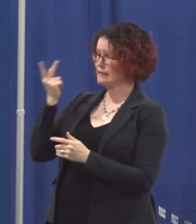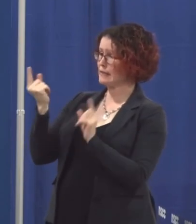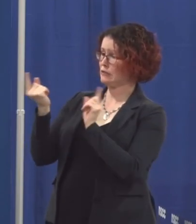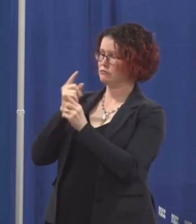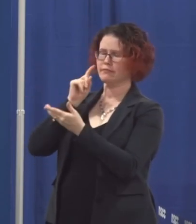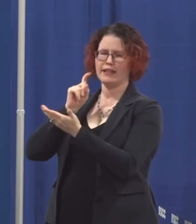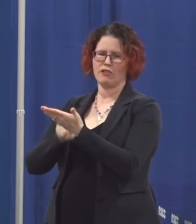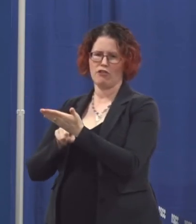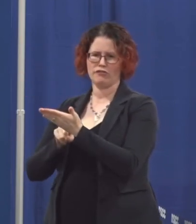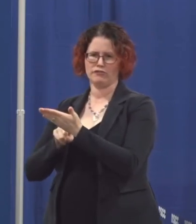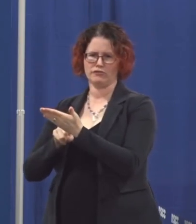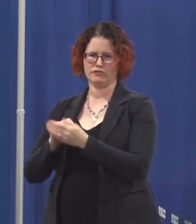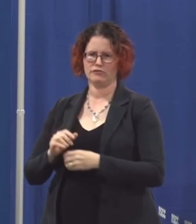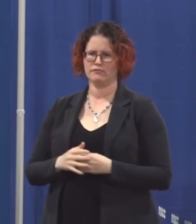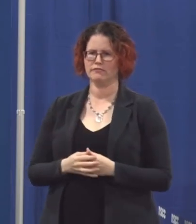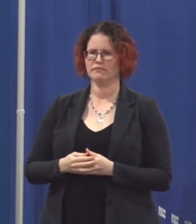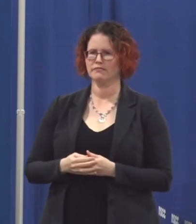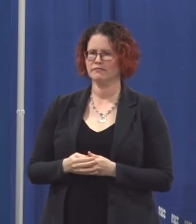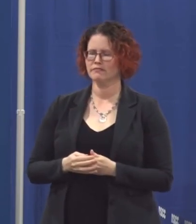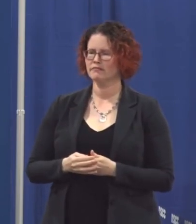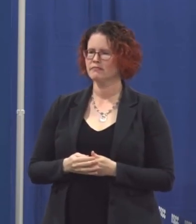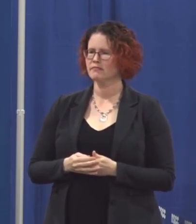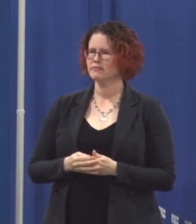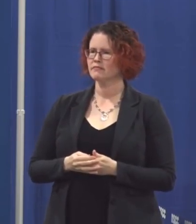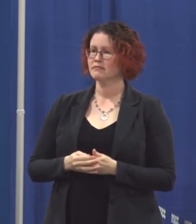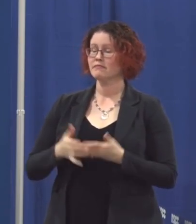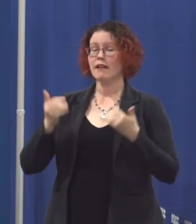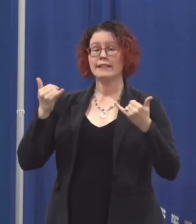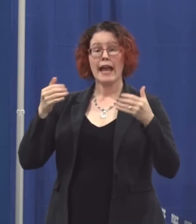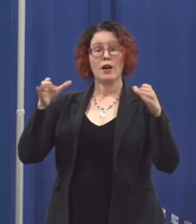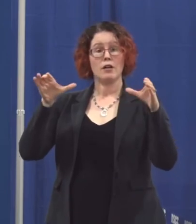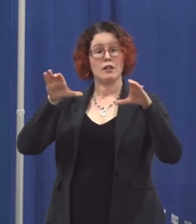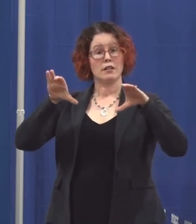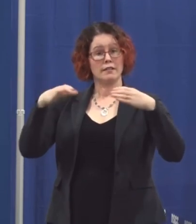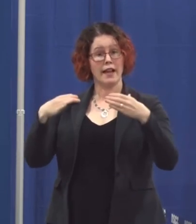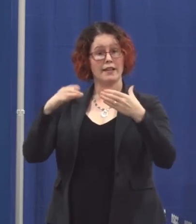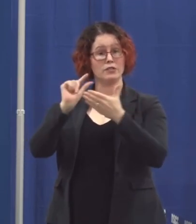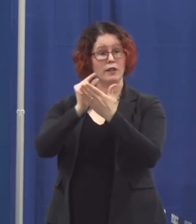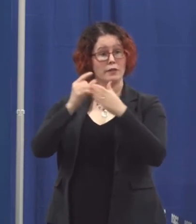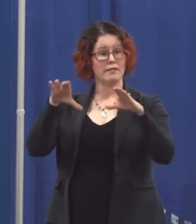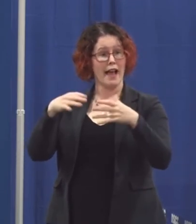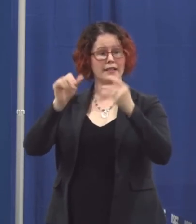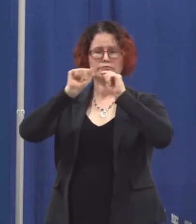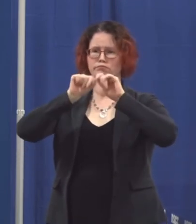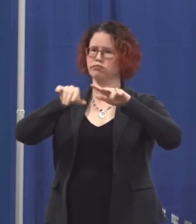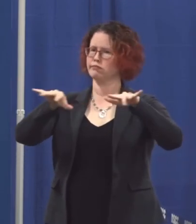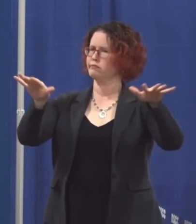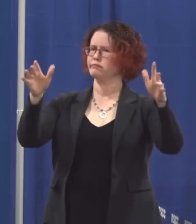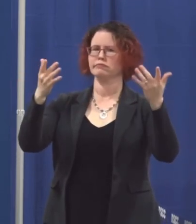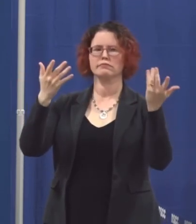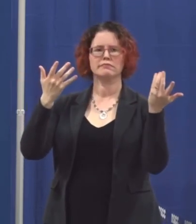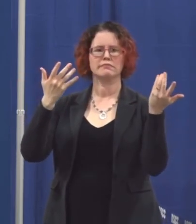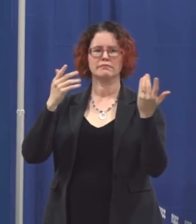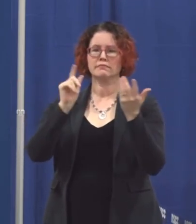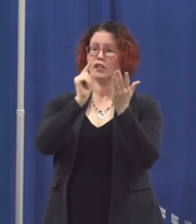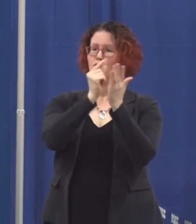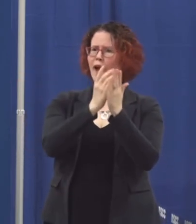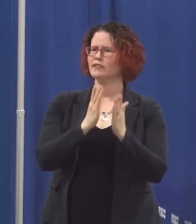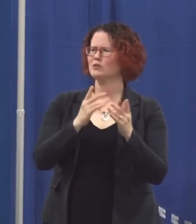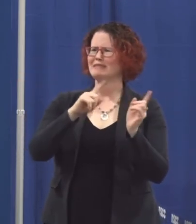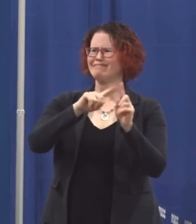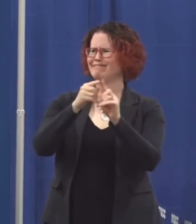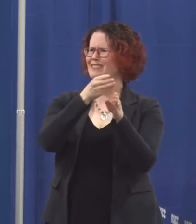as a unit are branching out into all walks of life we're going out as graduates early childhood